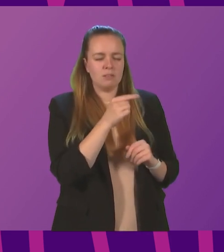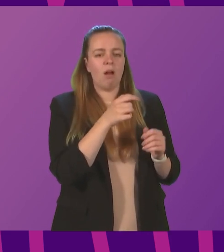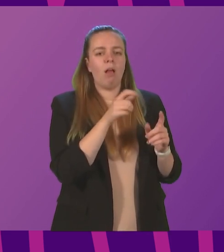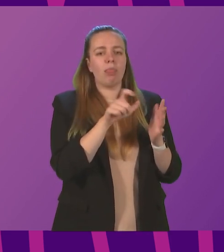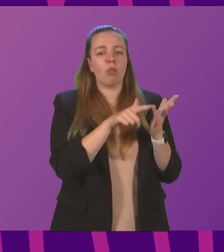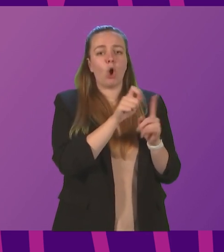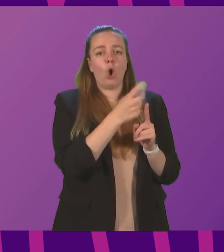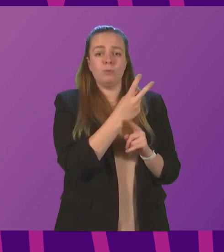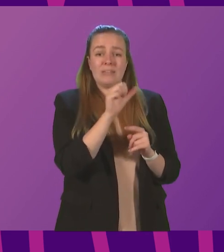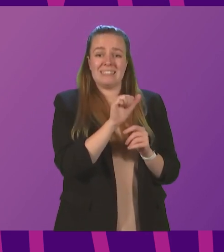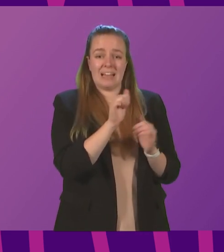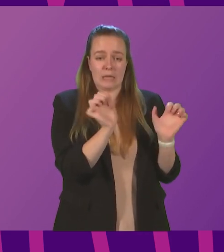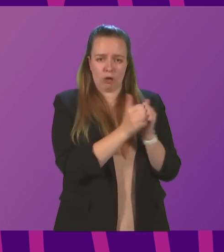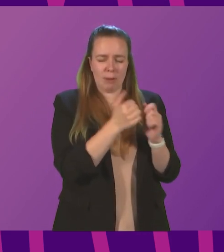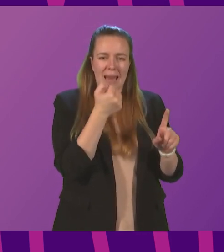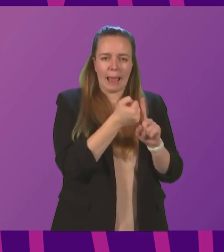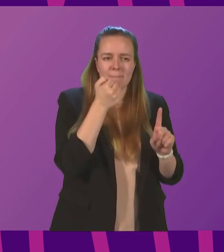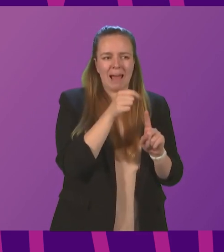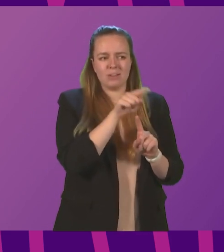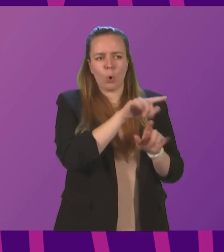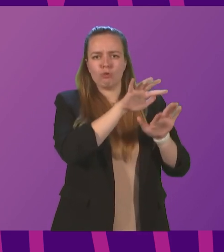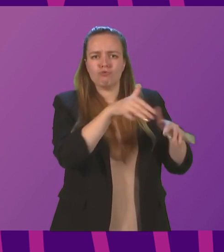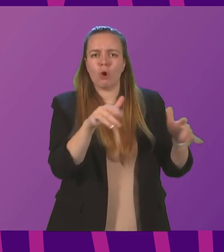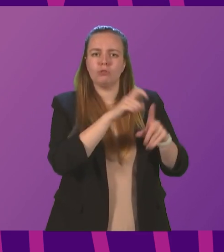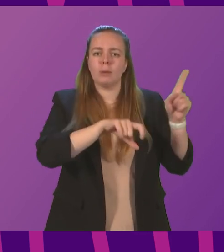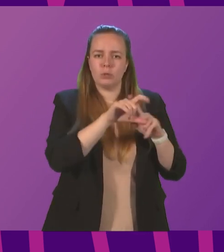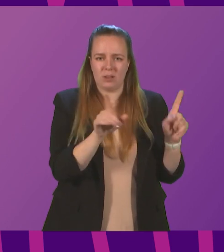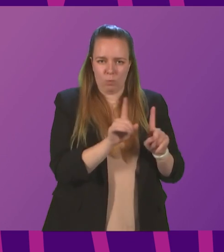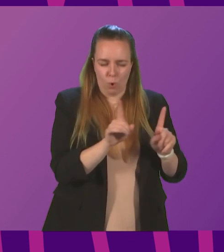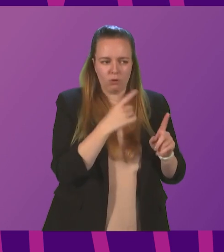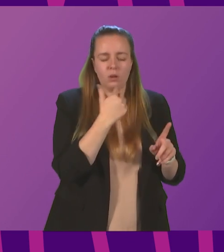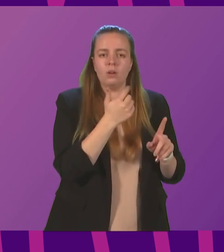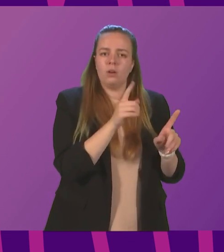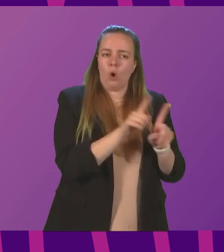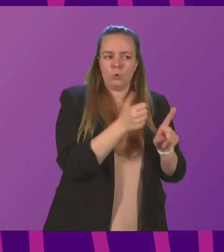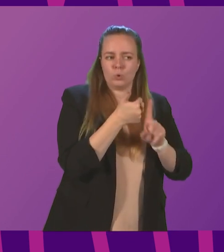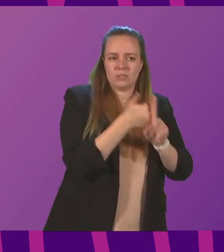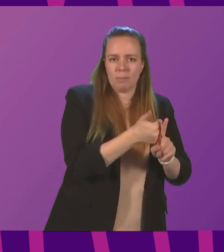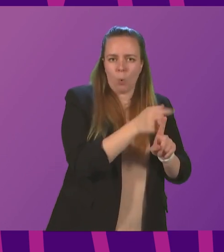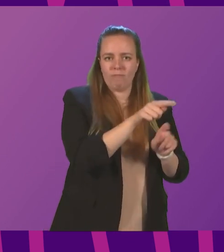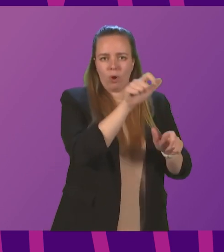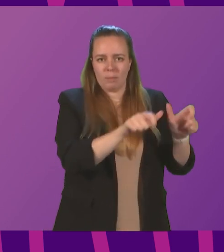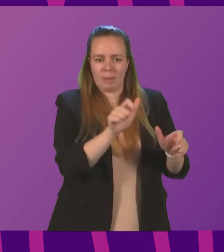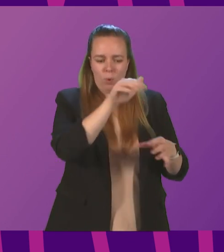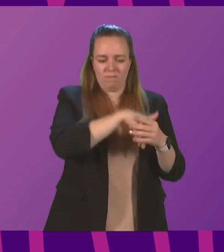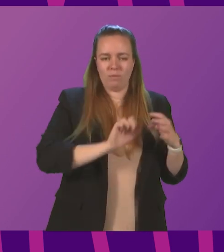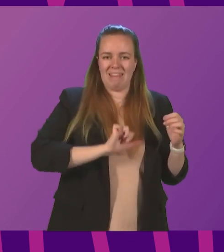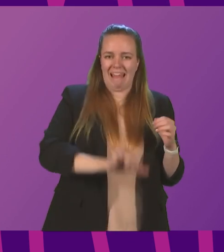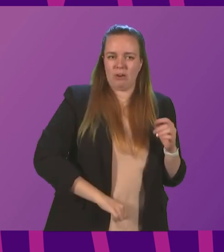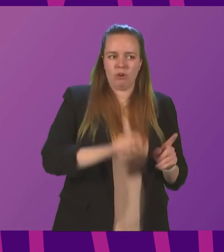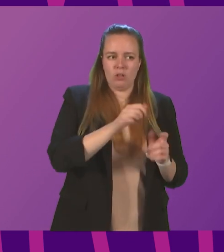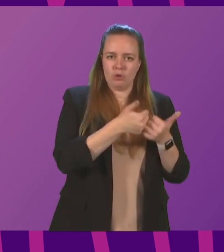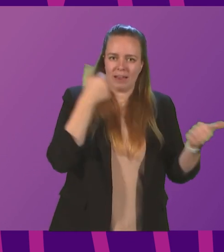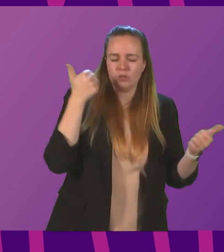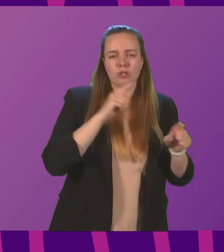COP26 agreement will be on remote and rural communities and what support will be available for those involved in the agricultural industries to